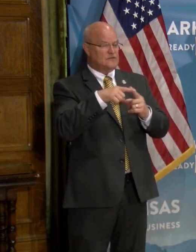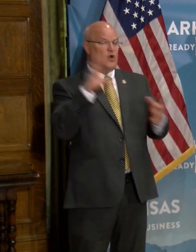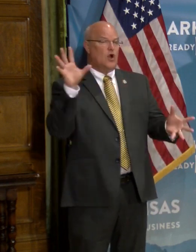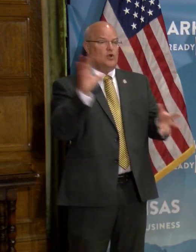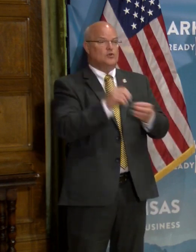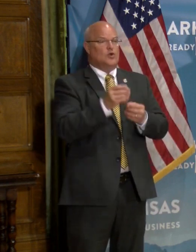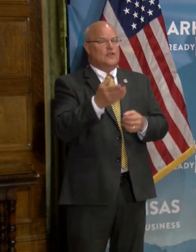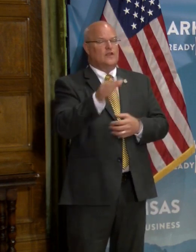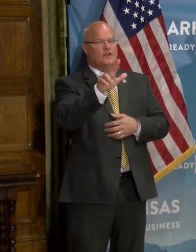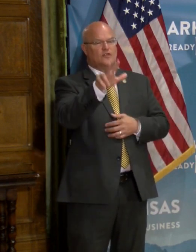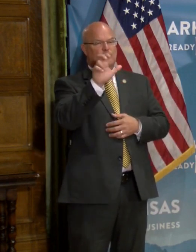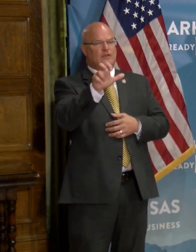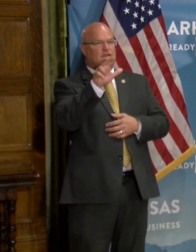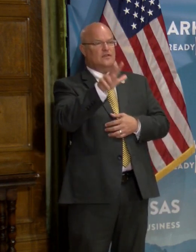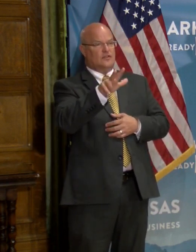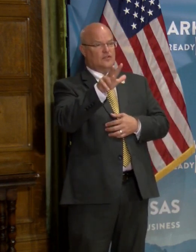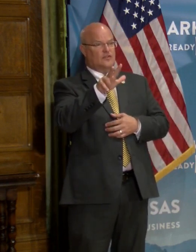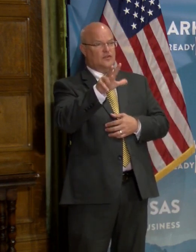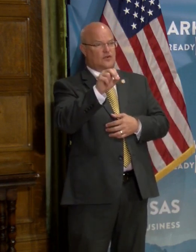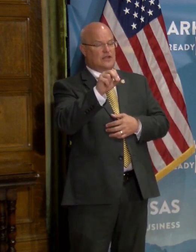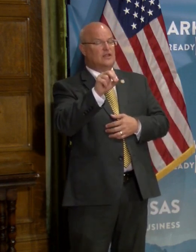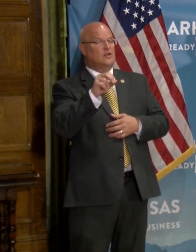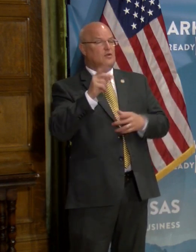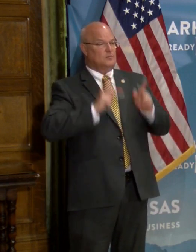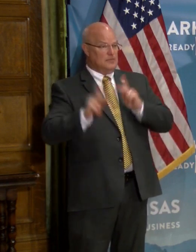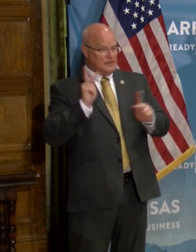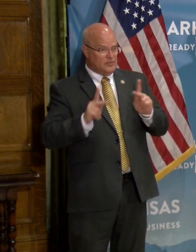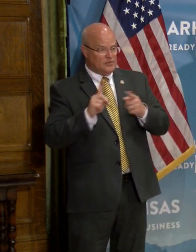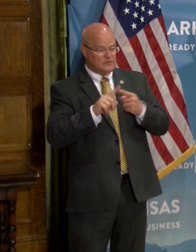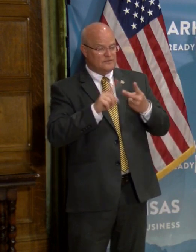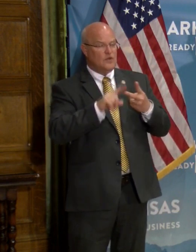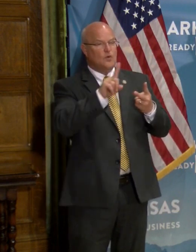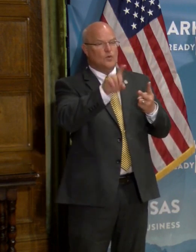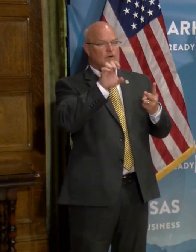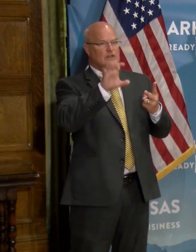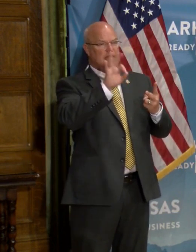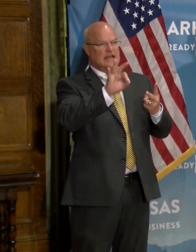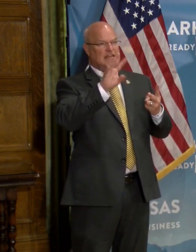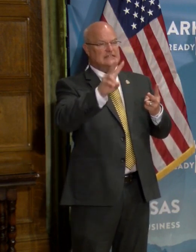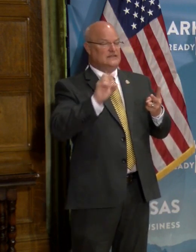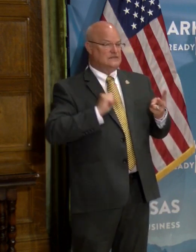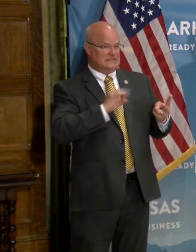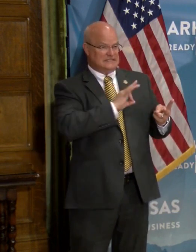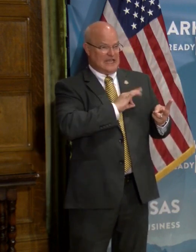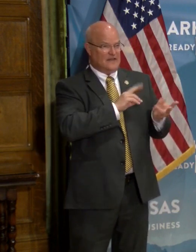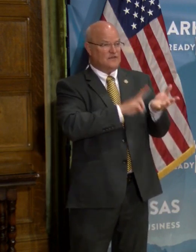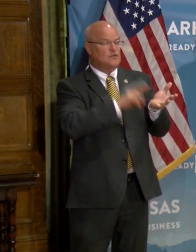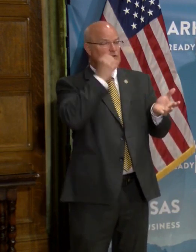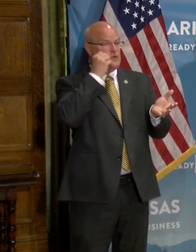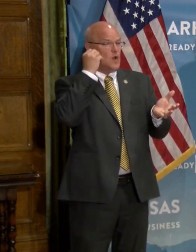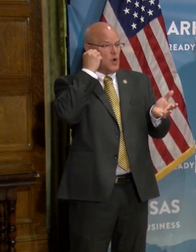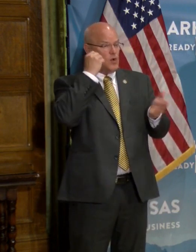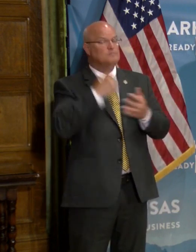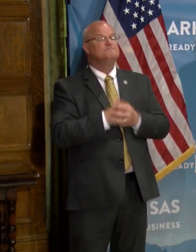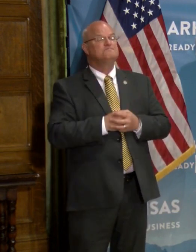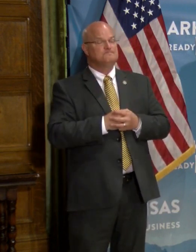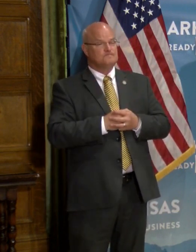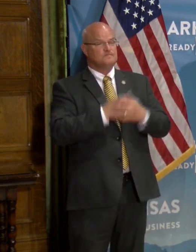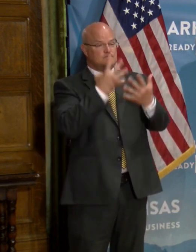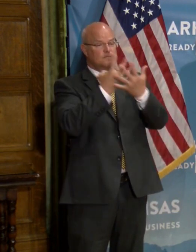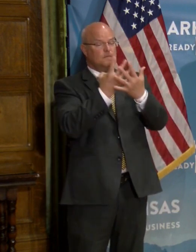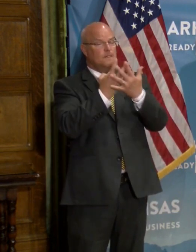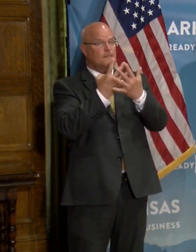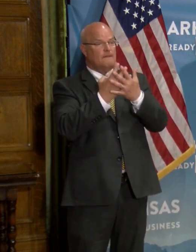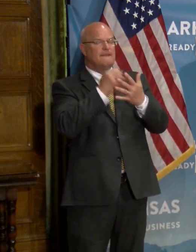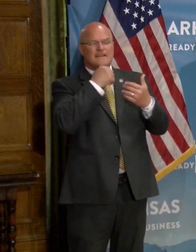our totals, there are 330 residents and 197 staff. For our correctional facilities,